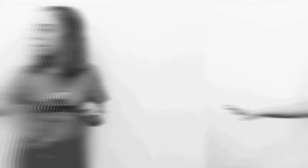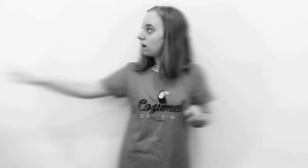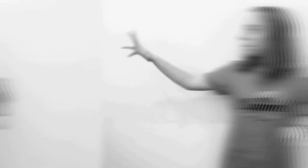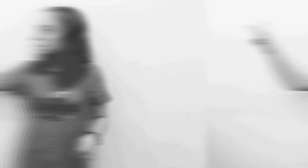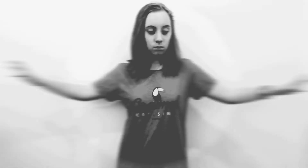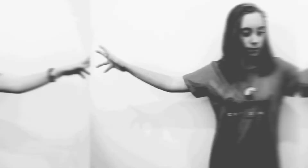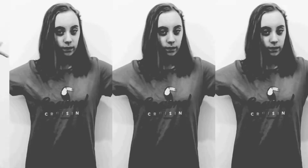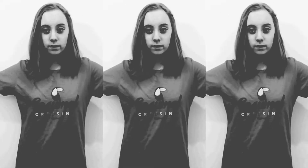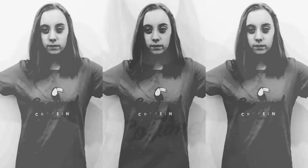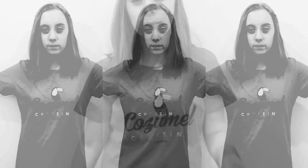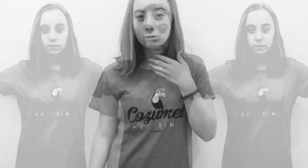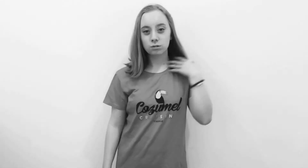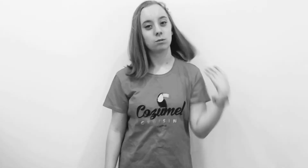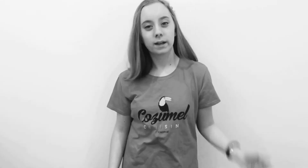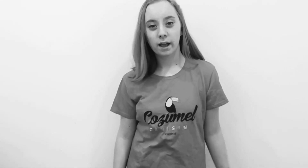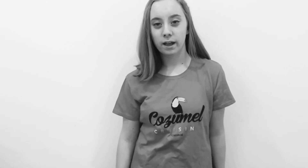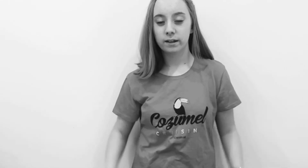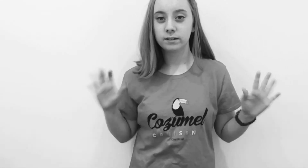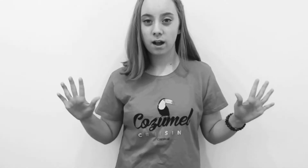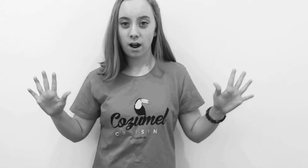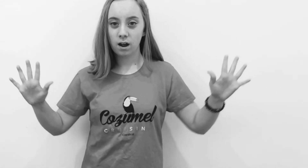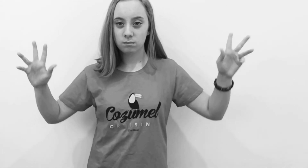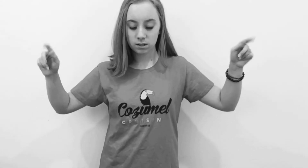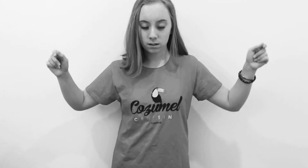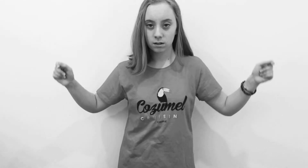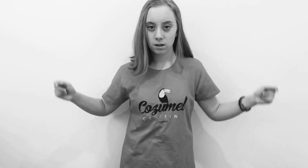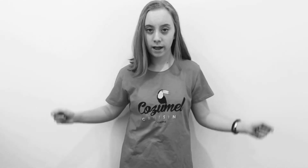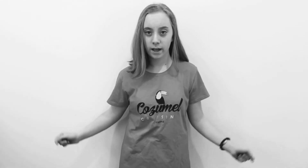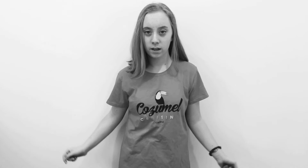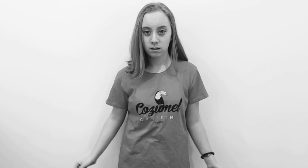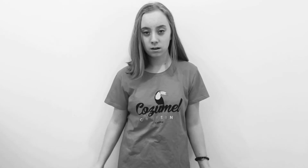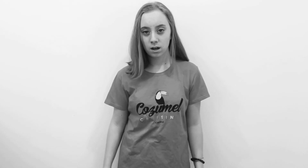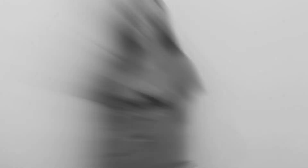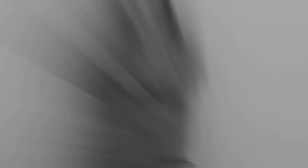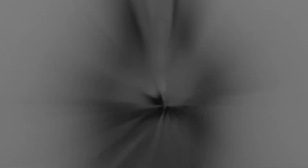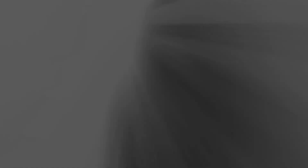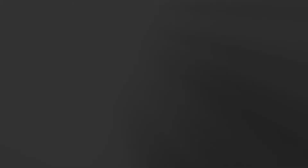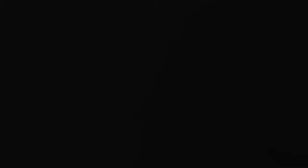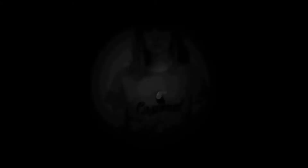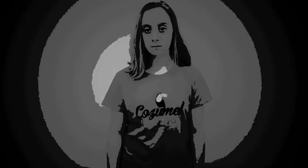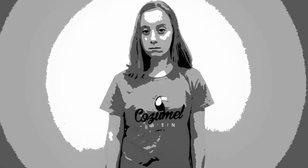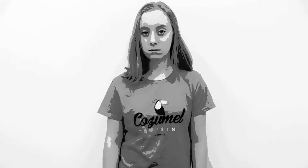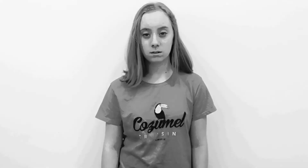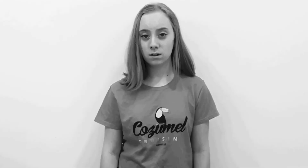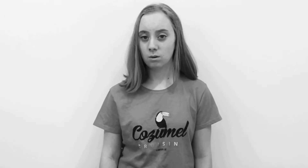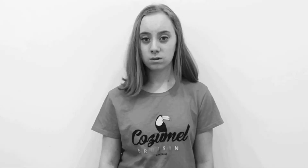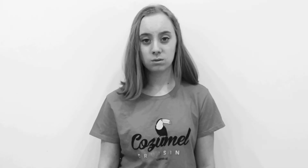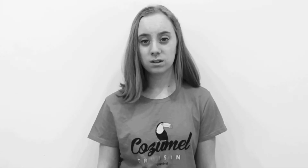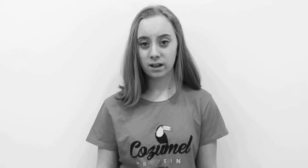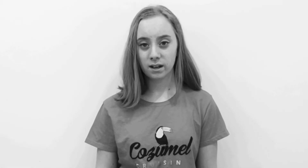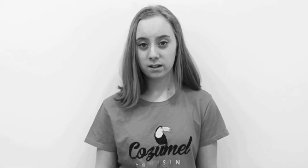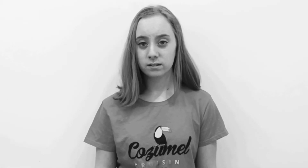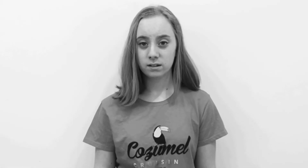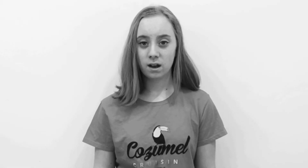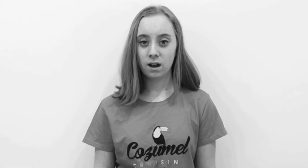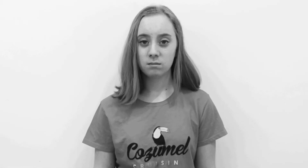away But you can't stop DNA No, you can't stop